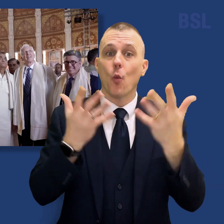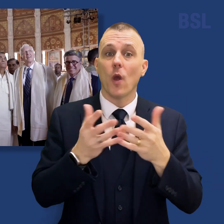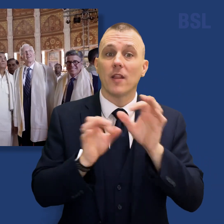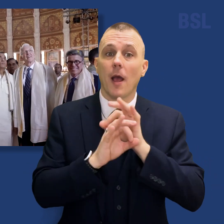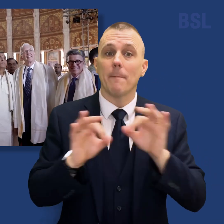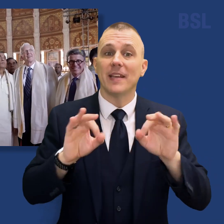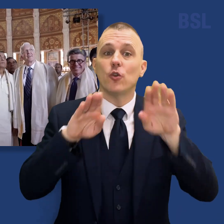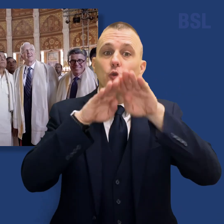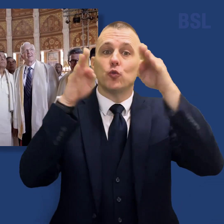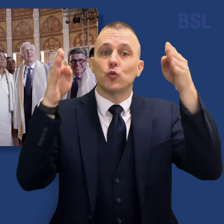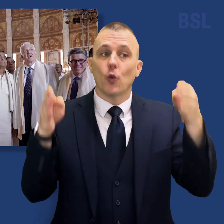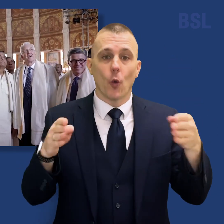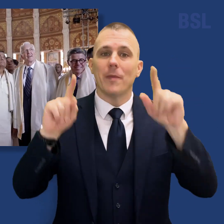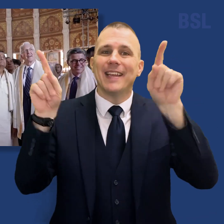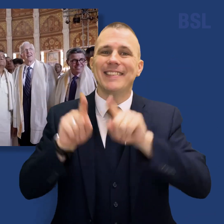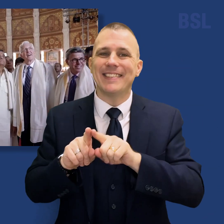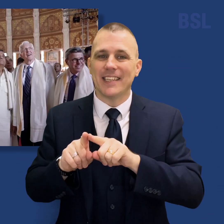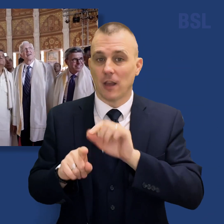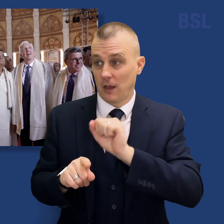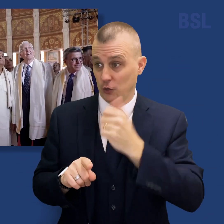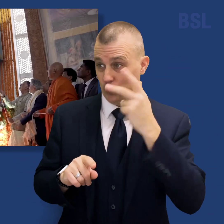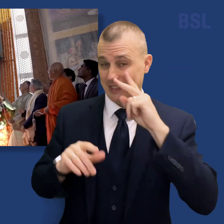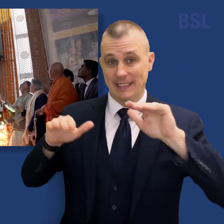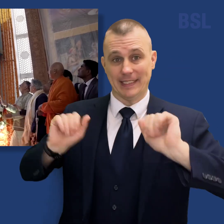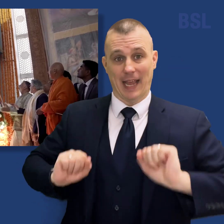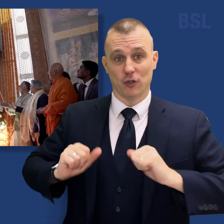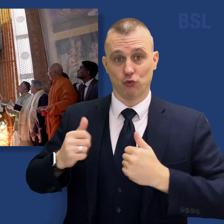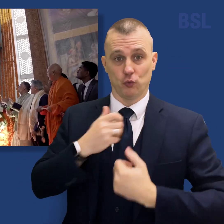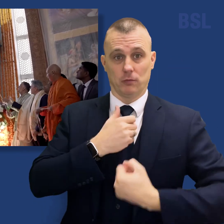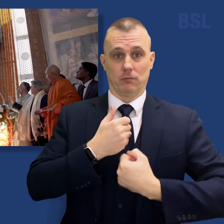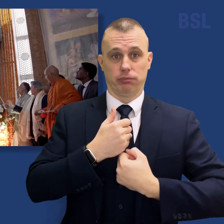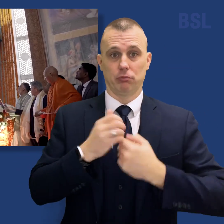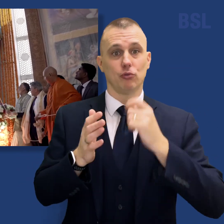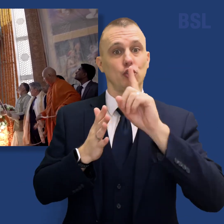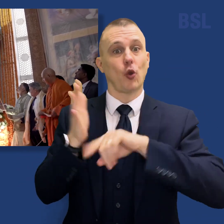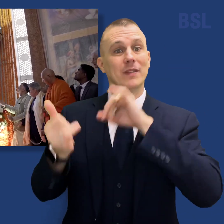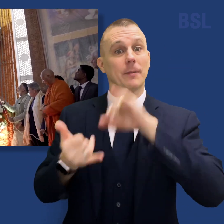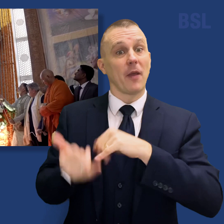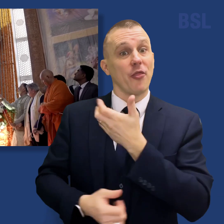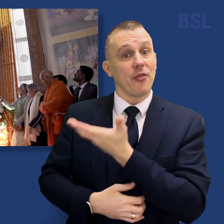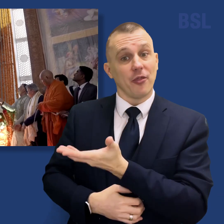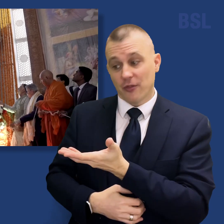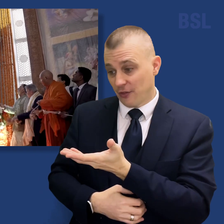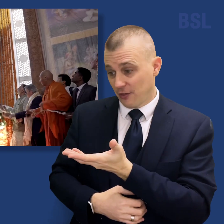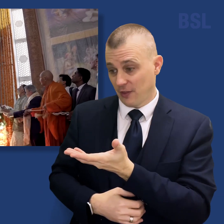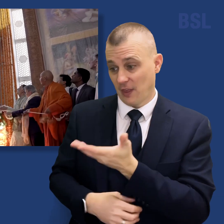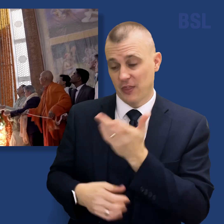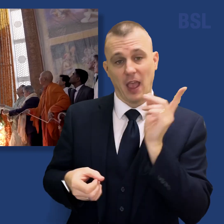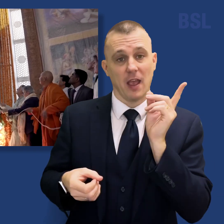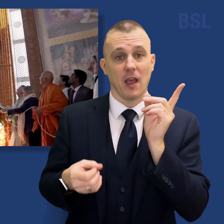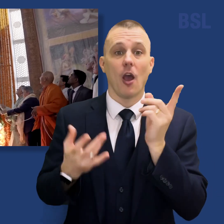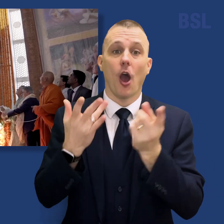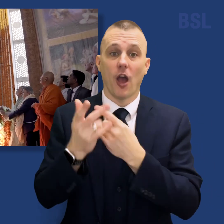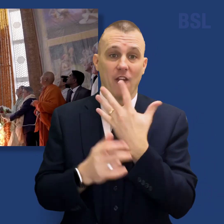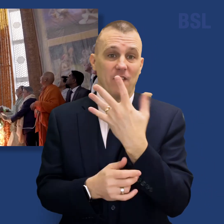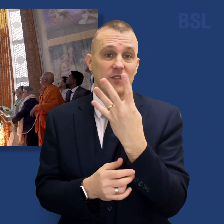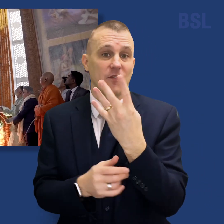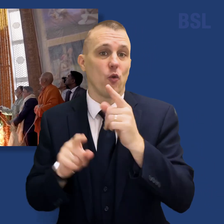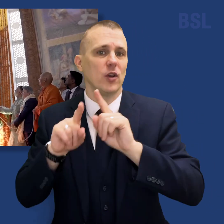Dome in Pune, India, where a statue honoring the Prophet Joseph Smith was unveiled. This statue joins 54 others,